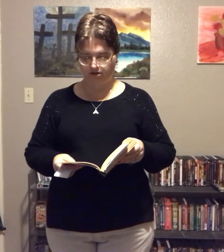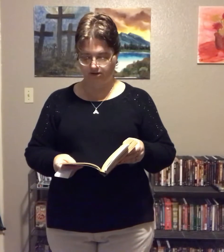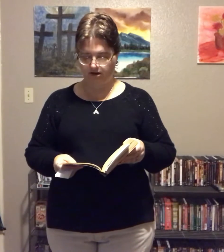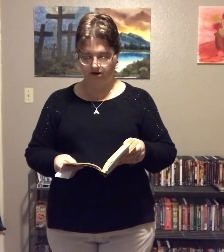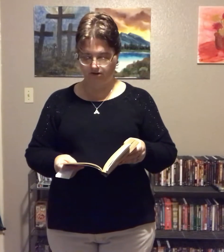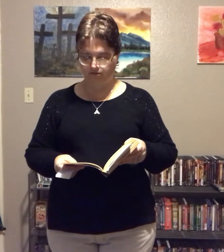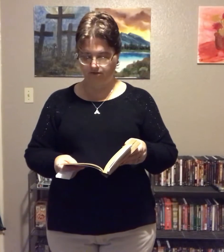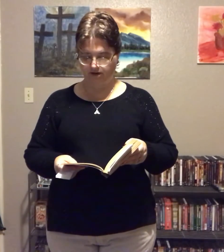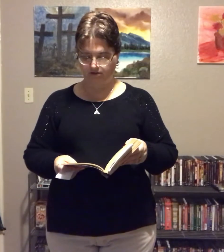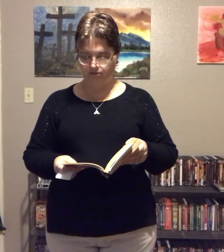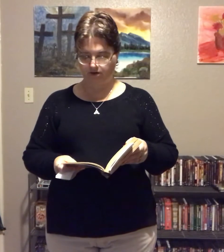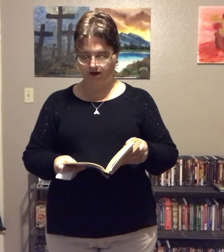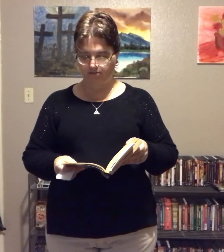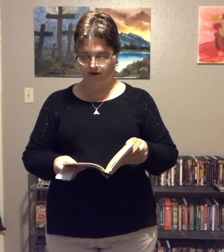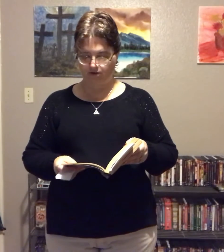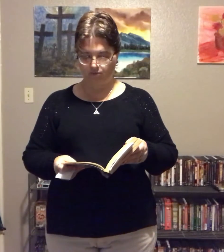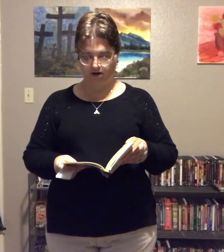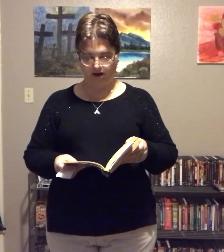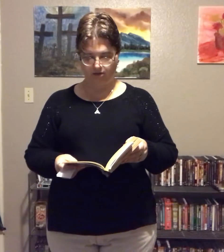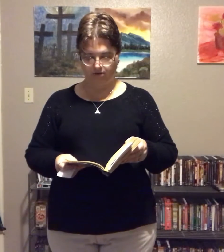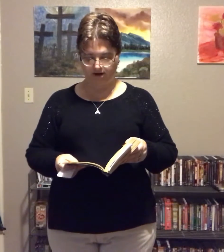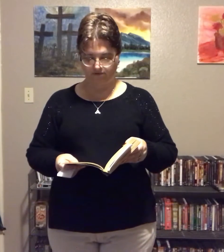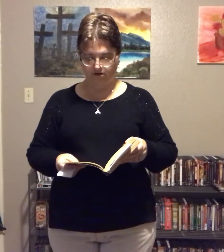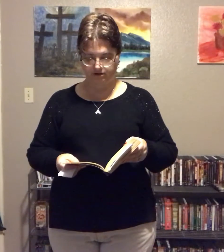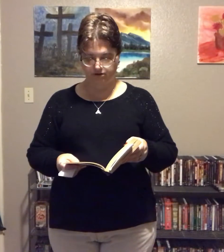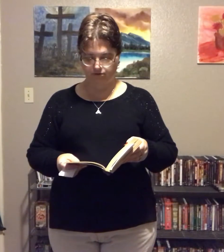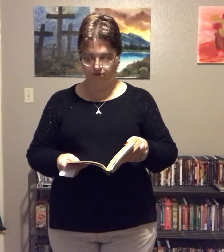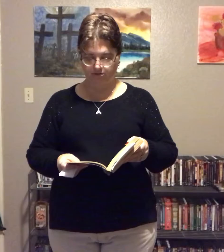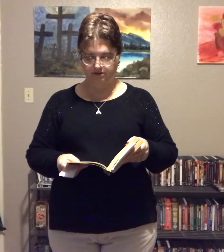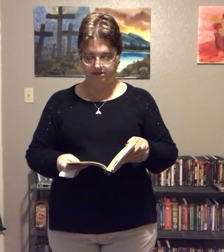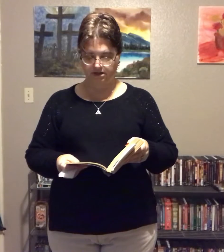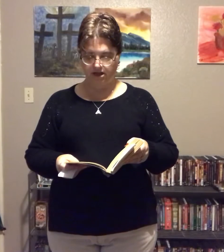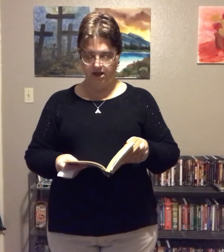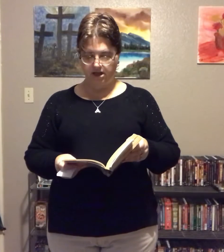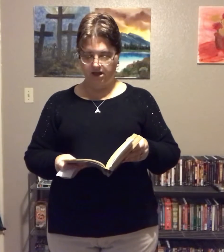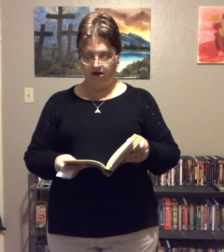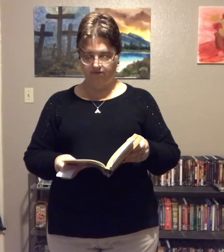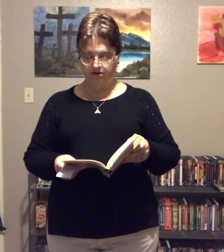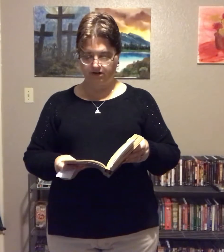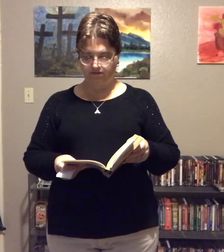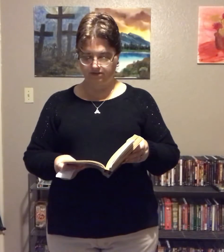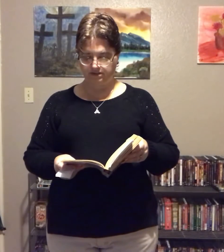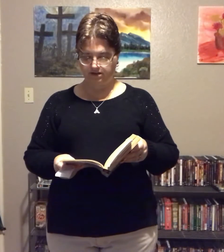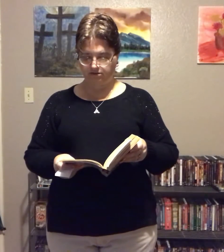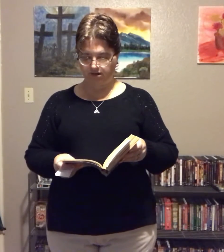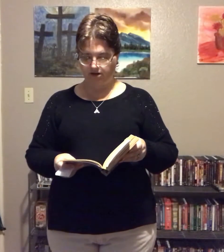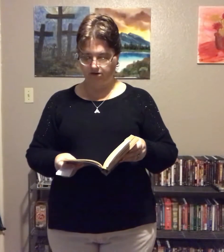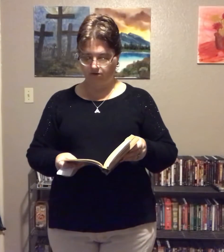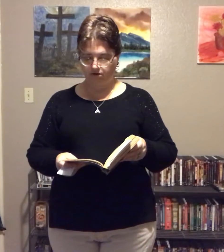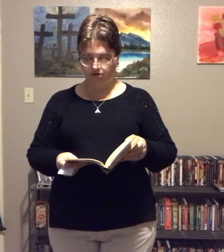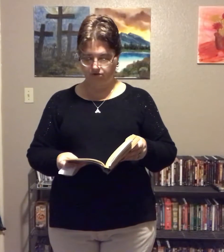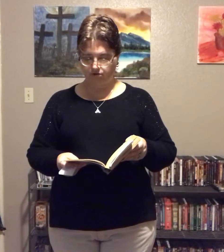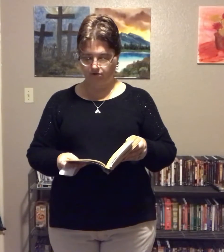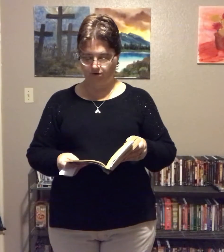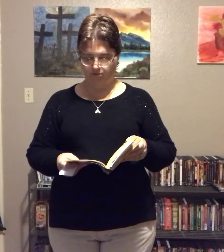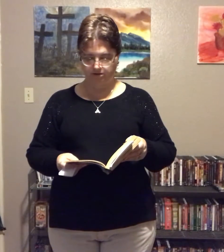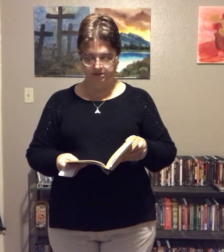it that other things were happening when I would have gone to aerobics. He often even said to me, Don't go to aerobics.